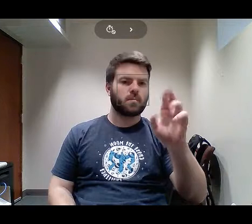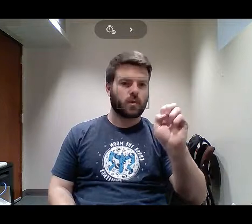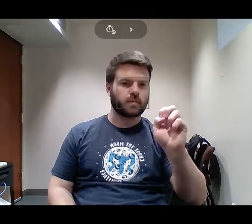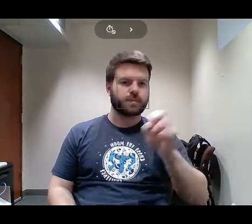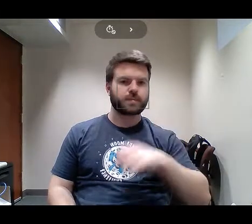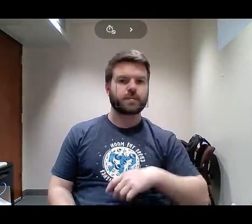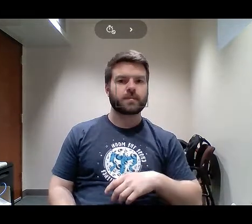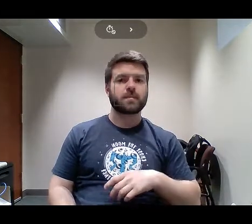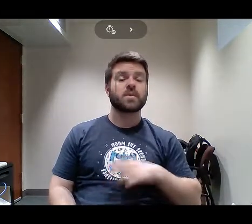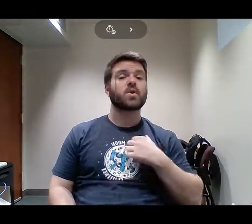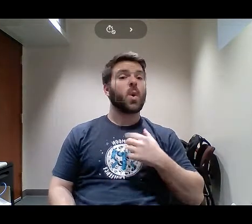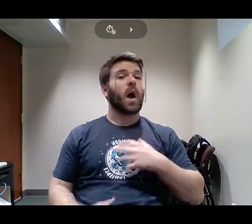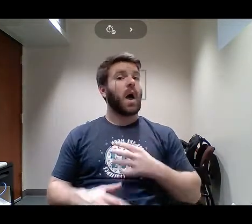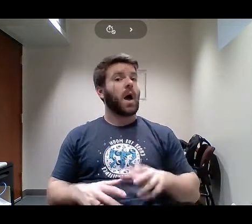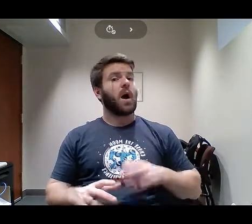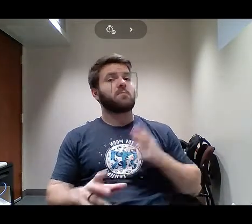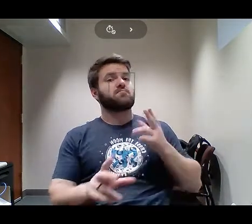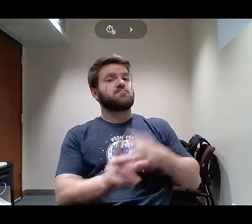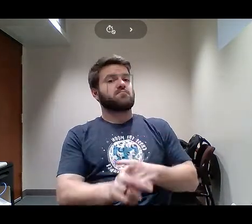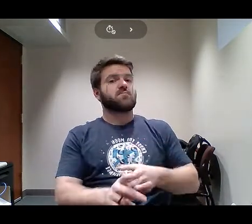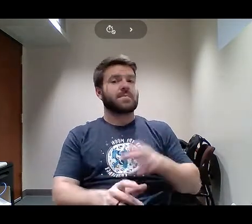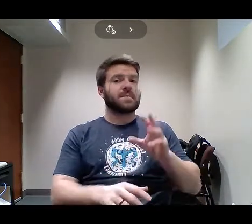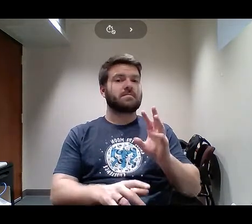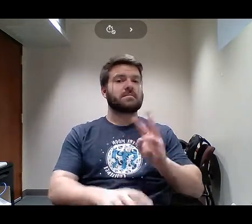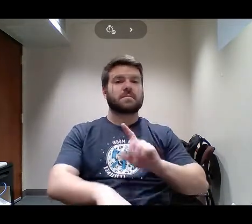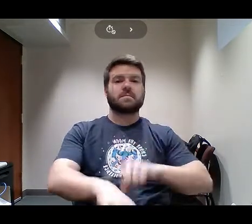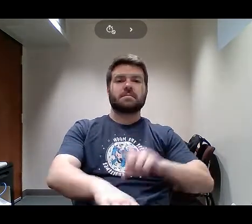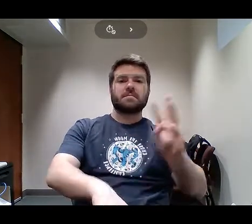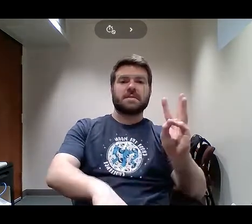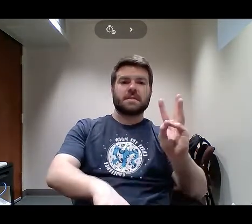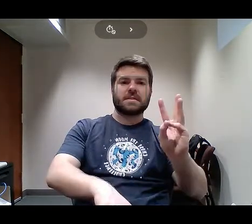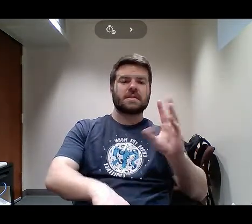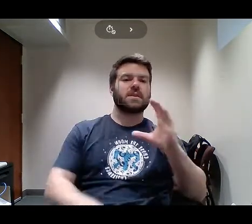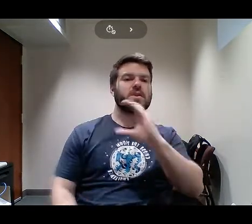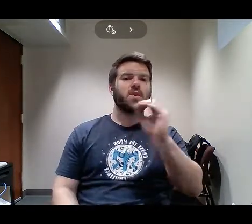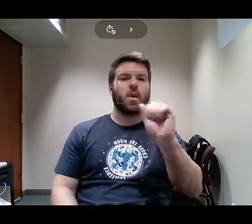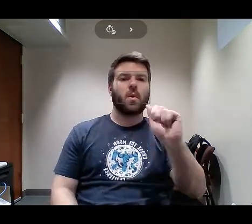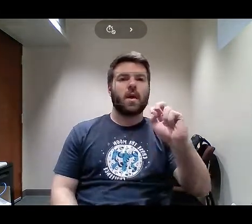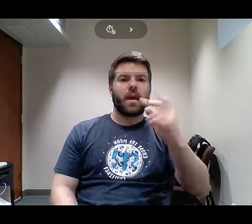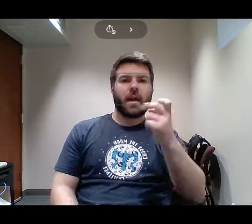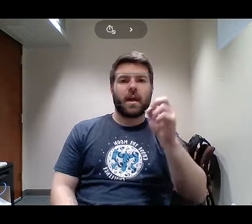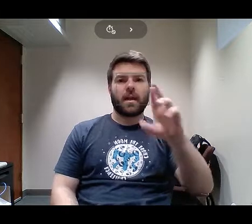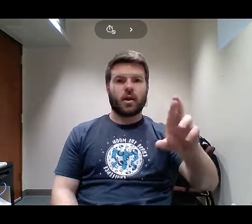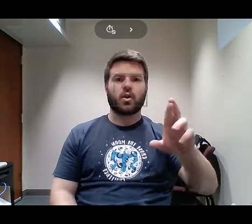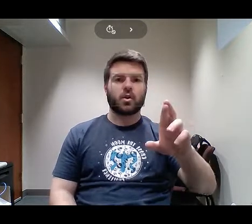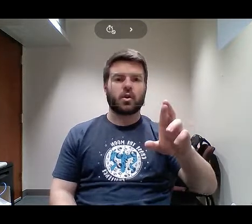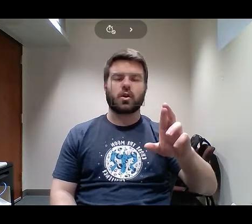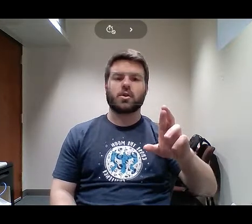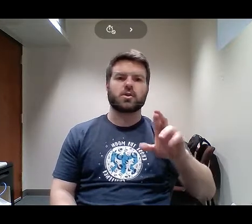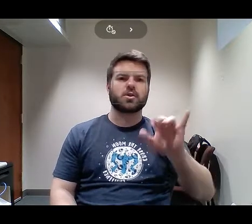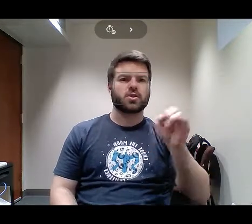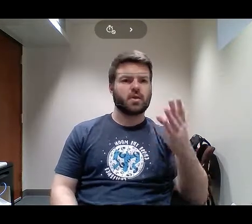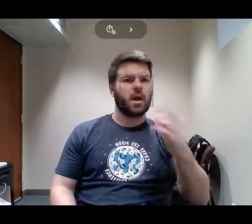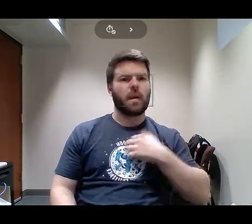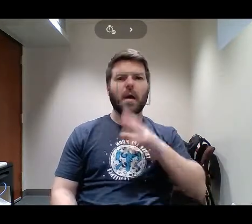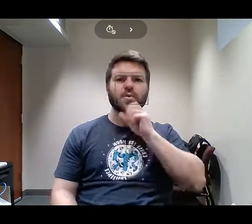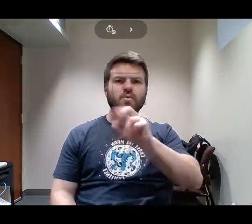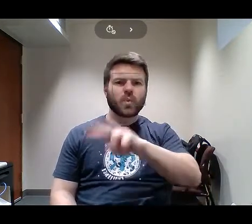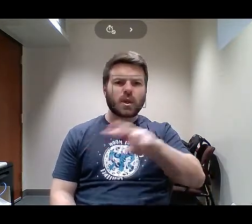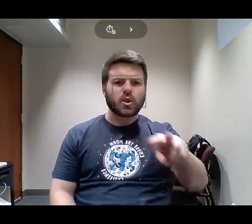6 o'clock news co-anchor job at 22 was such a big deal. It felt like the biggest deal in the world at the time. And I was so proud because I